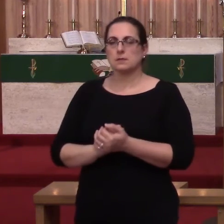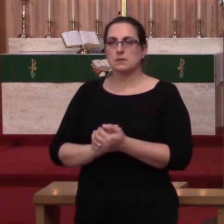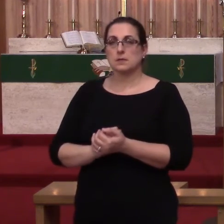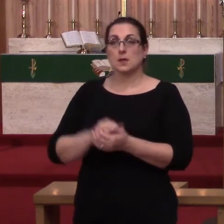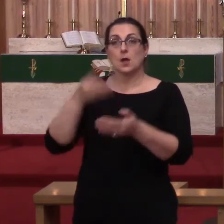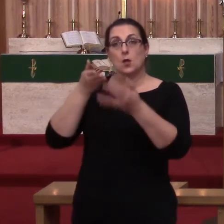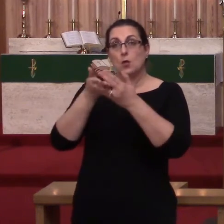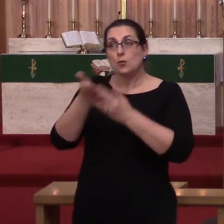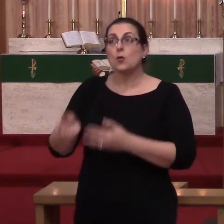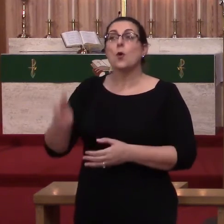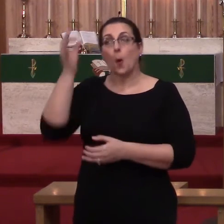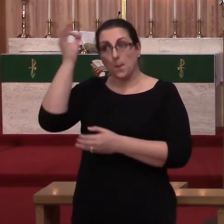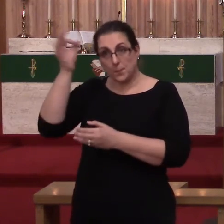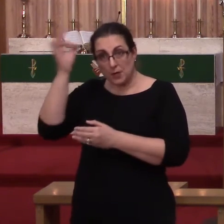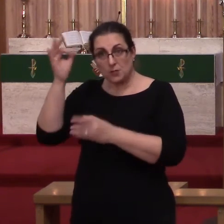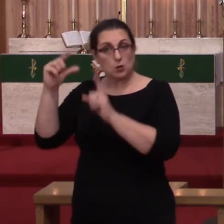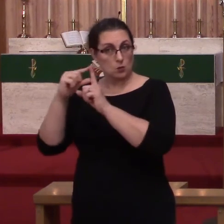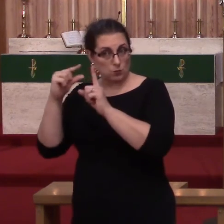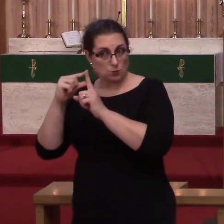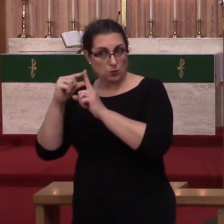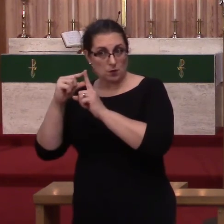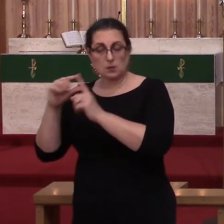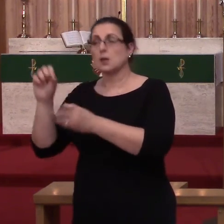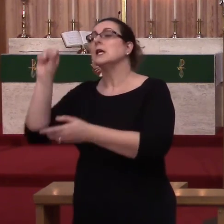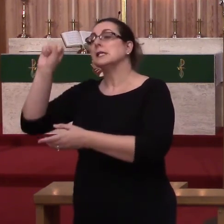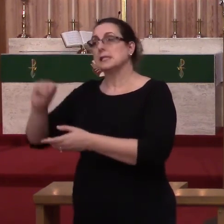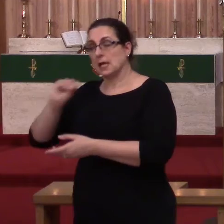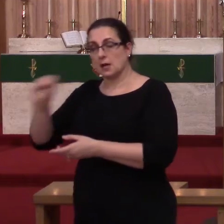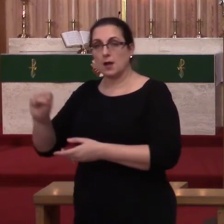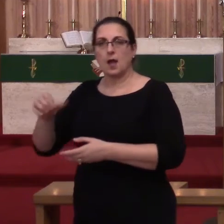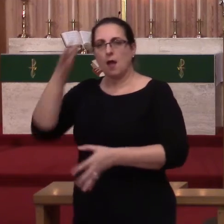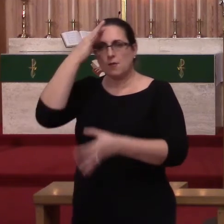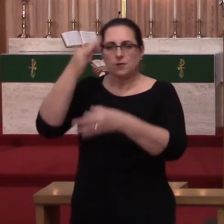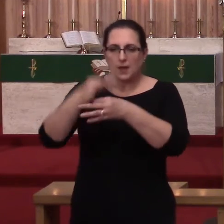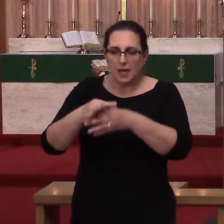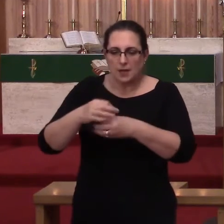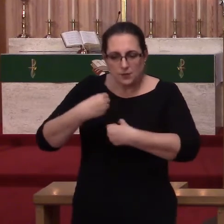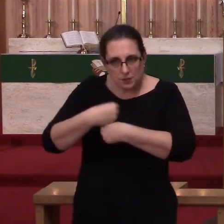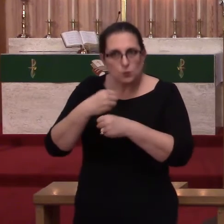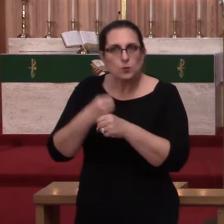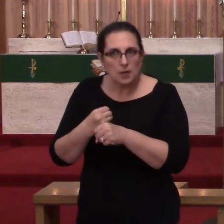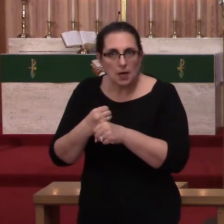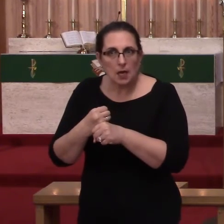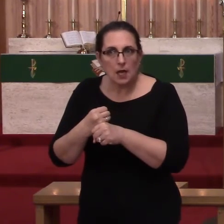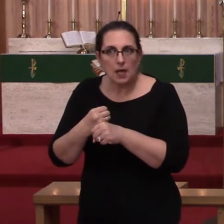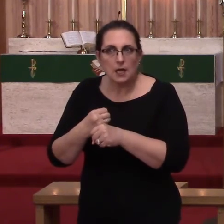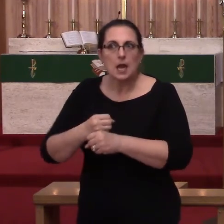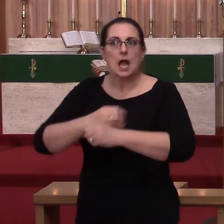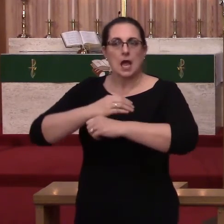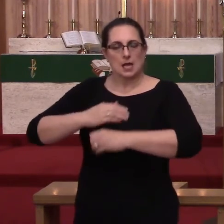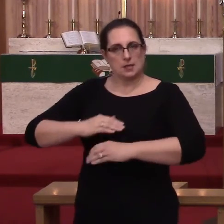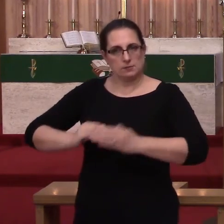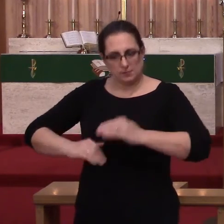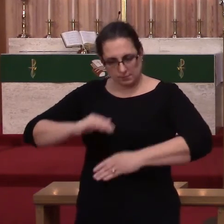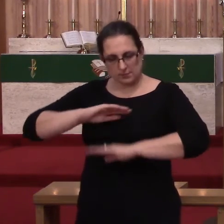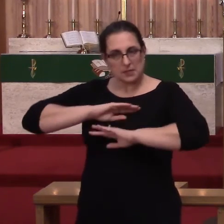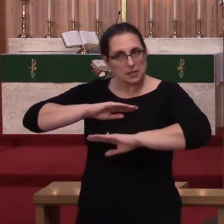administered, faith is created and nourished that the death and resurrection of Christ is our death and